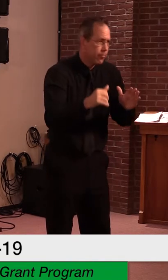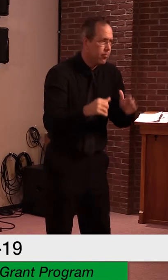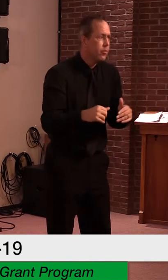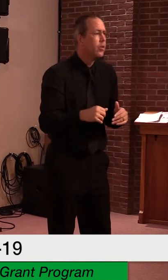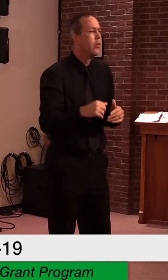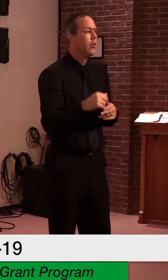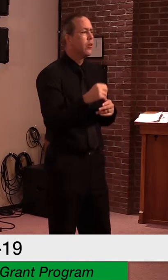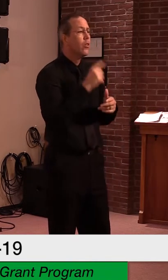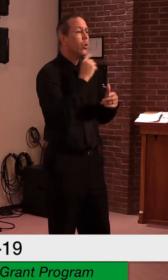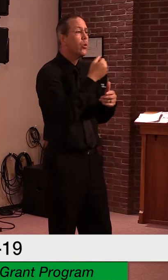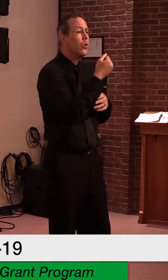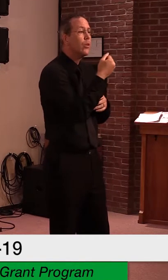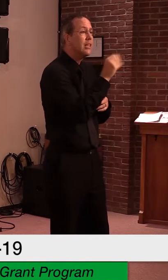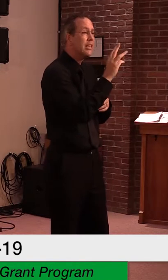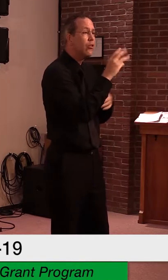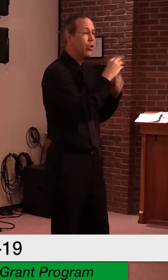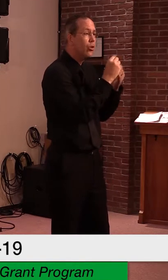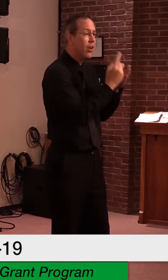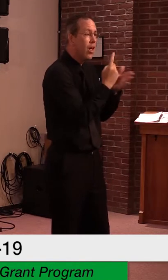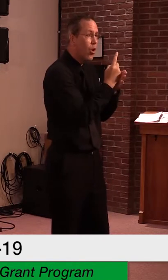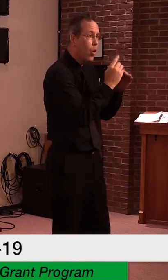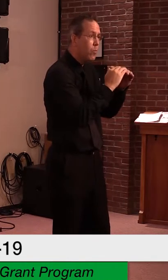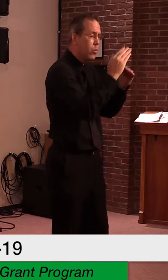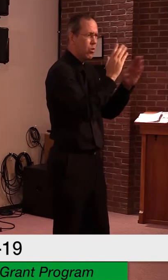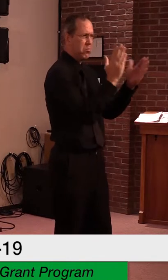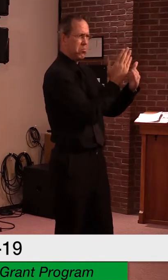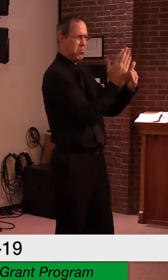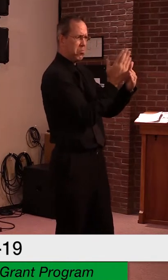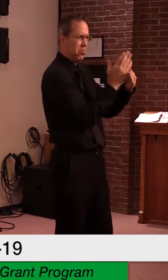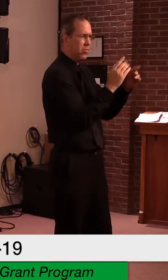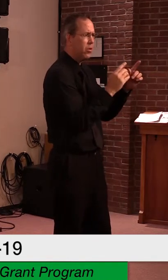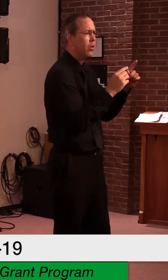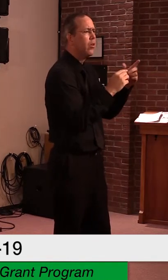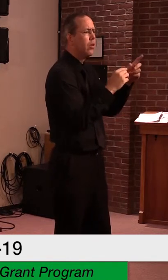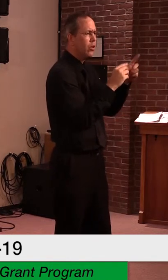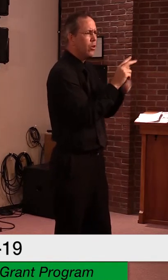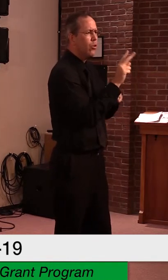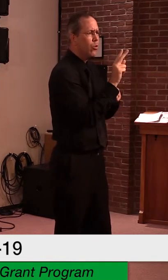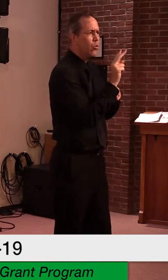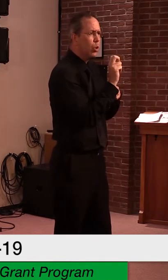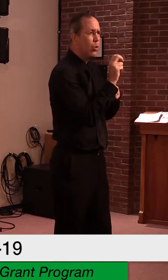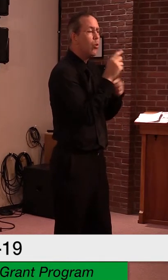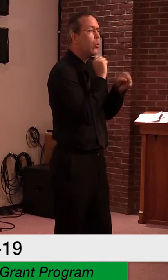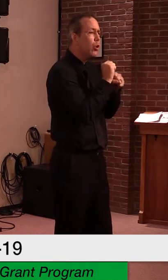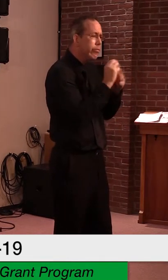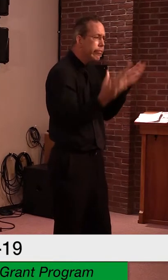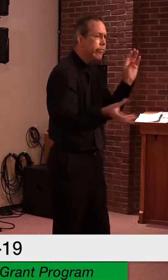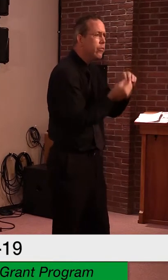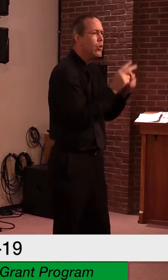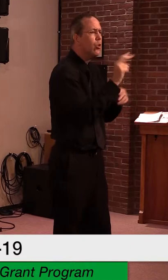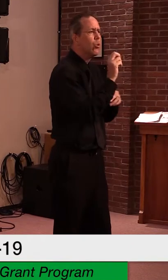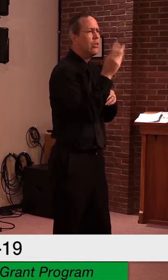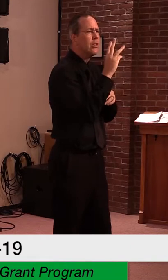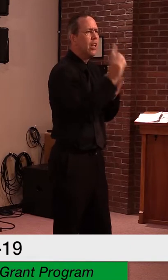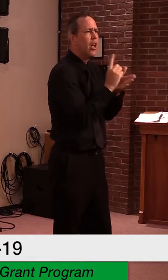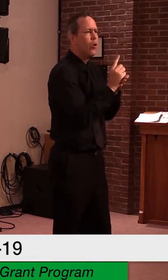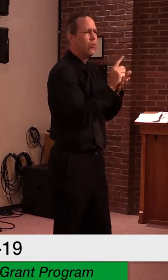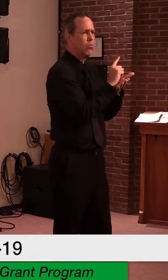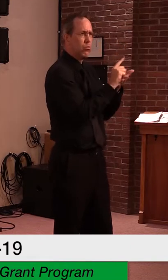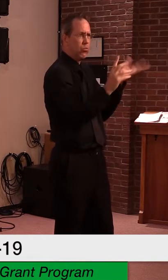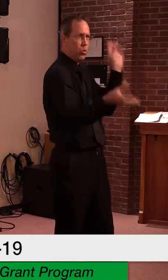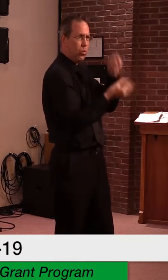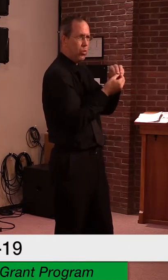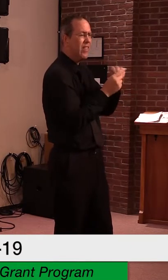COVID-19 are eligible to receive $2,000 in hazard hazard pay. Those eligible